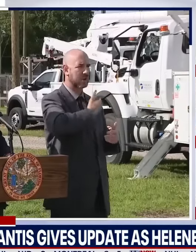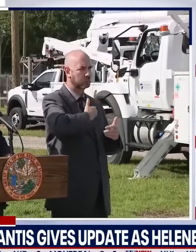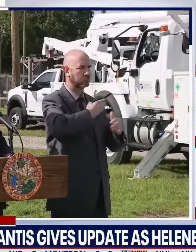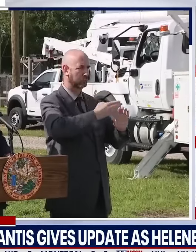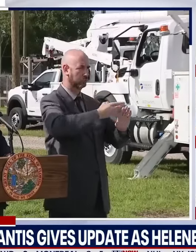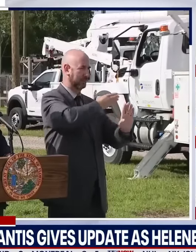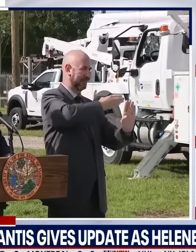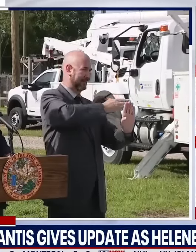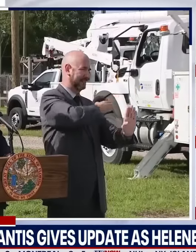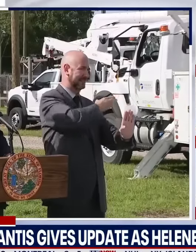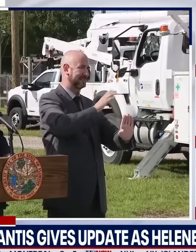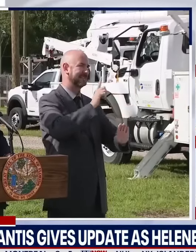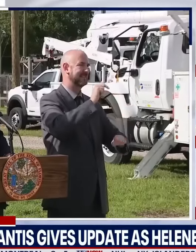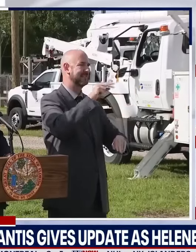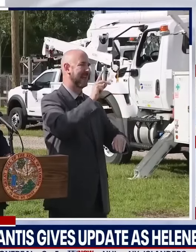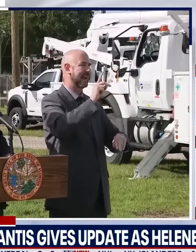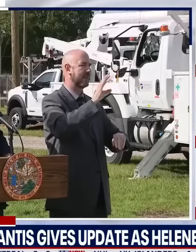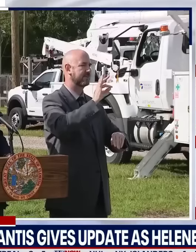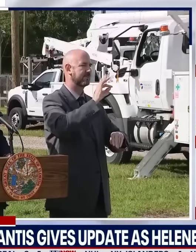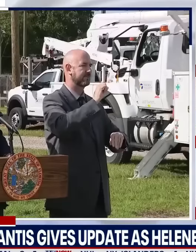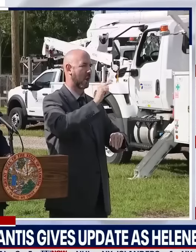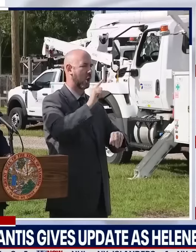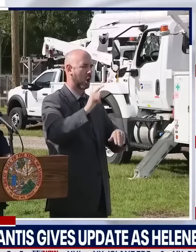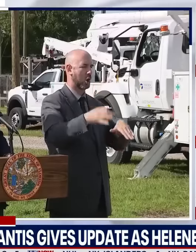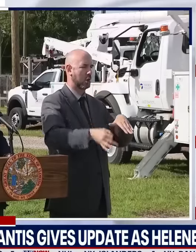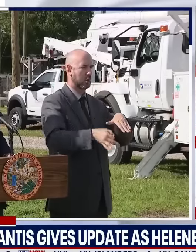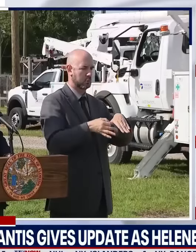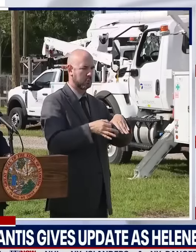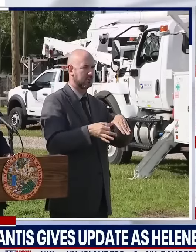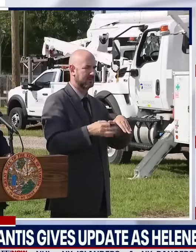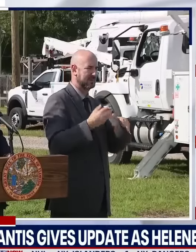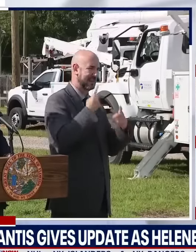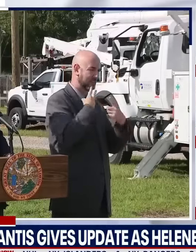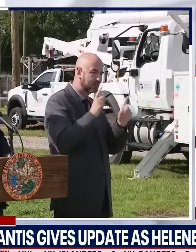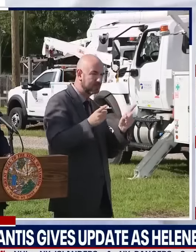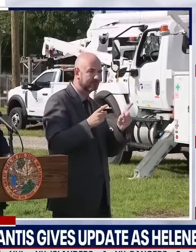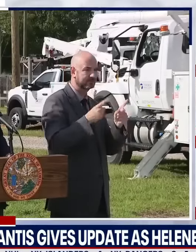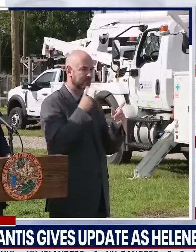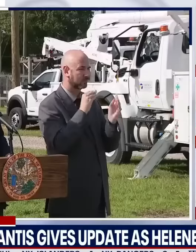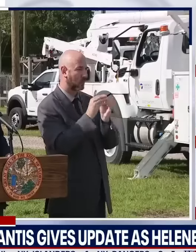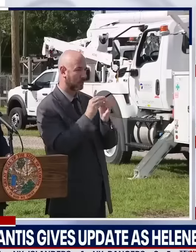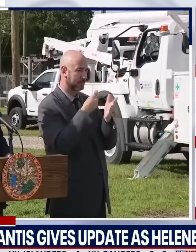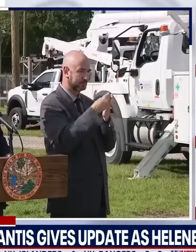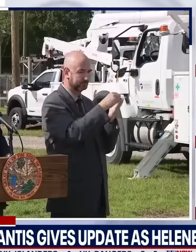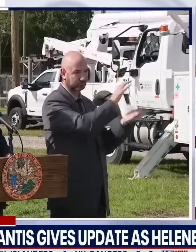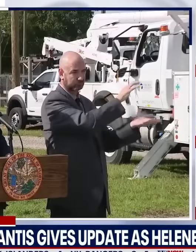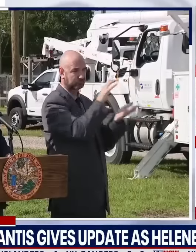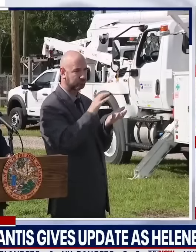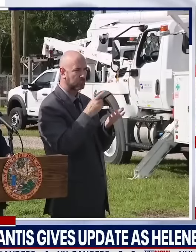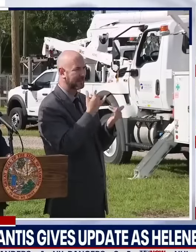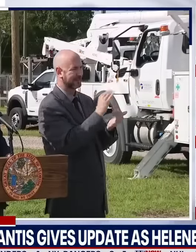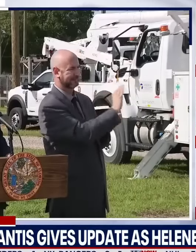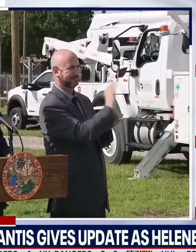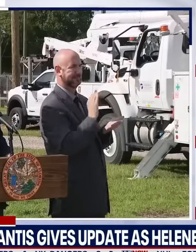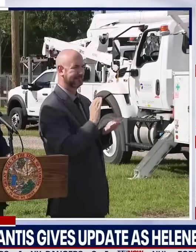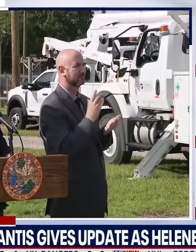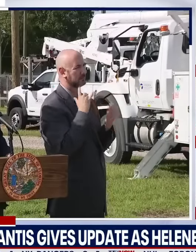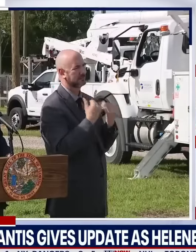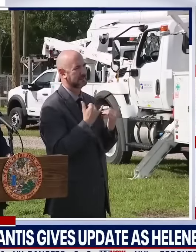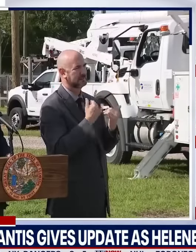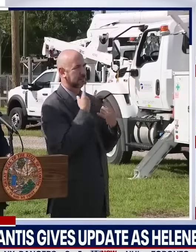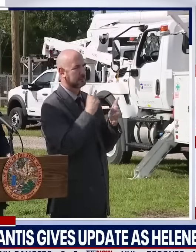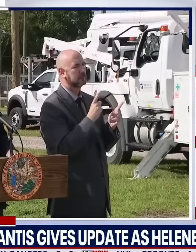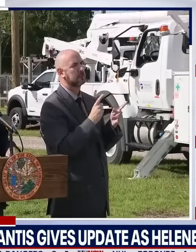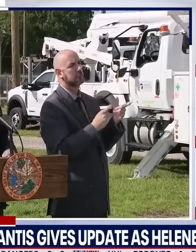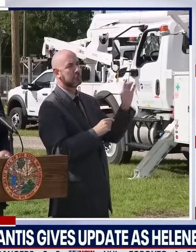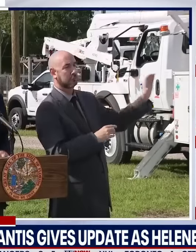direct federal, but we think it should be broader from what we requested. And so hopefully that will get rectified today. Trevor, and this